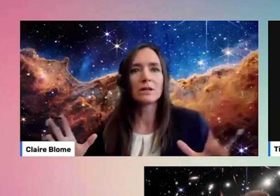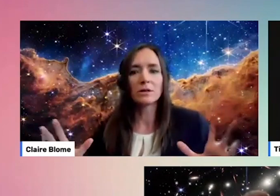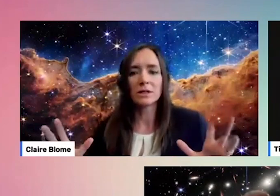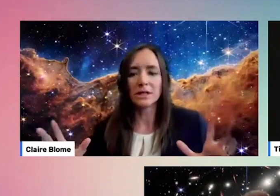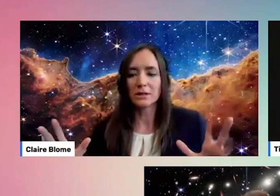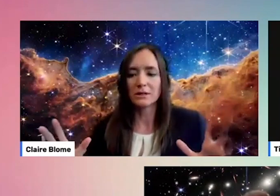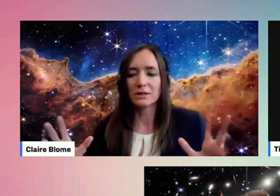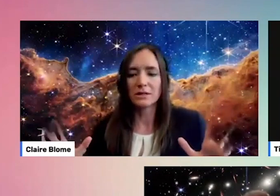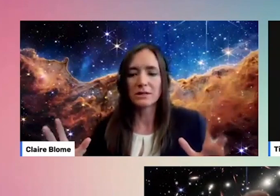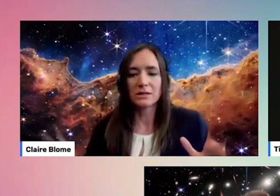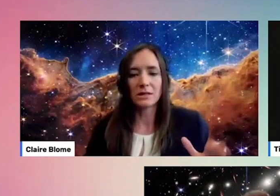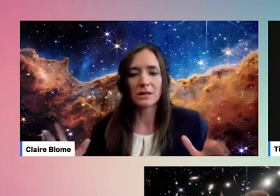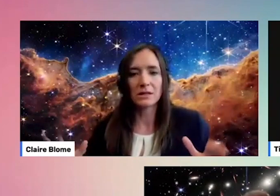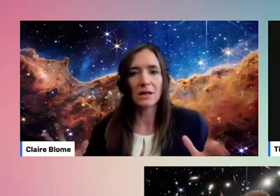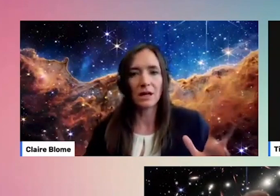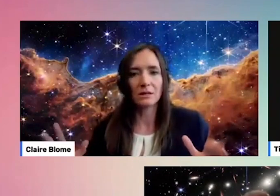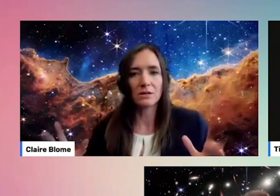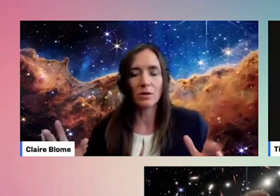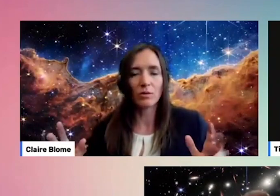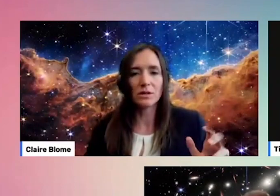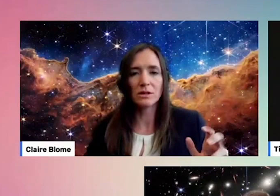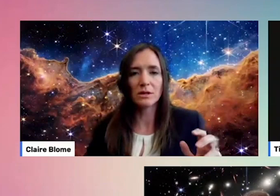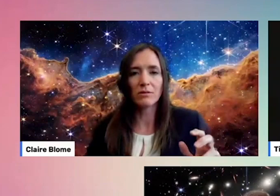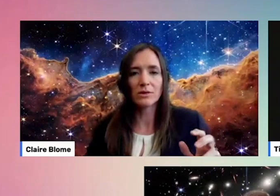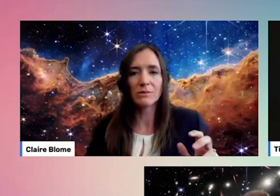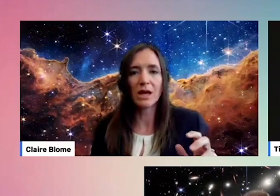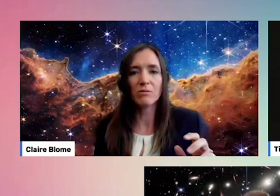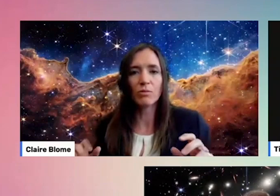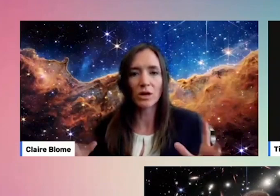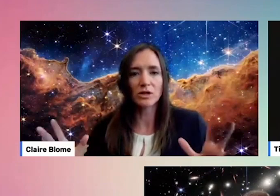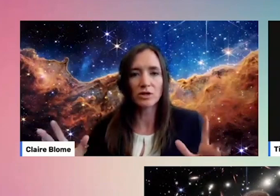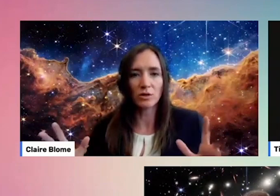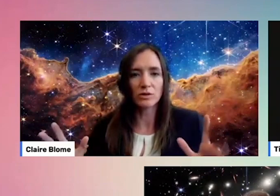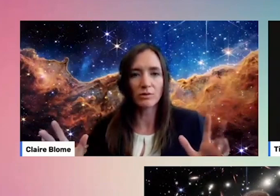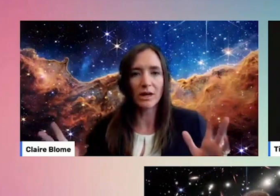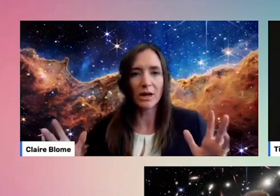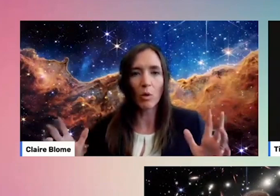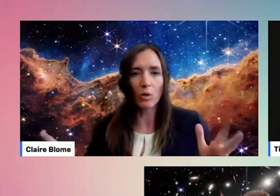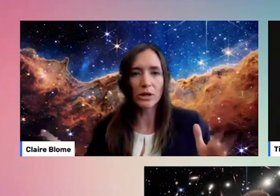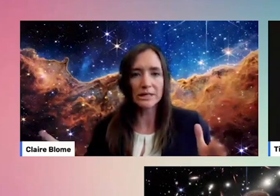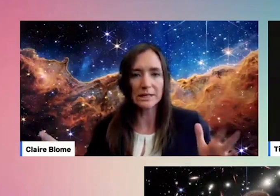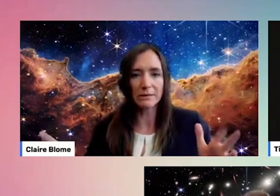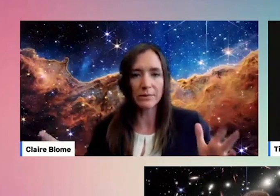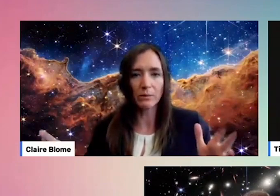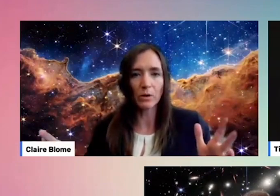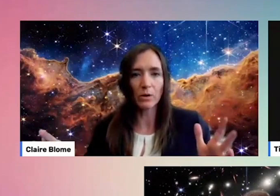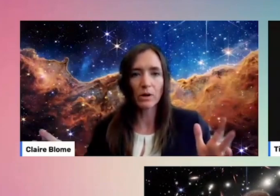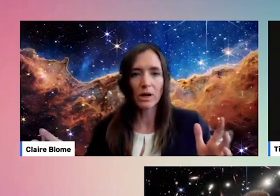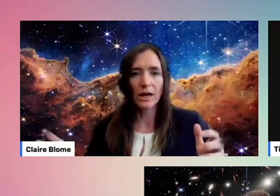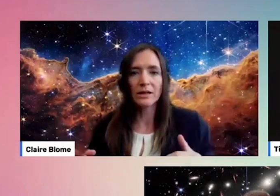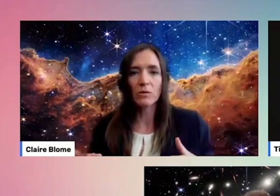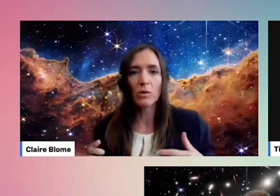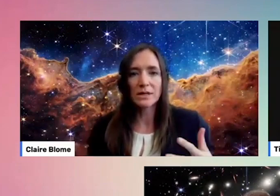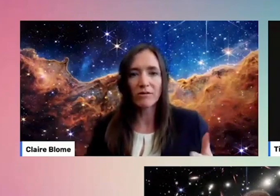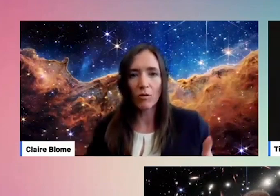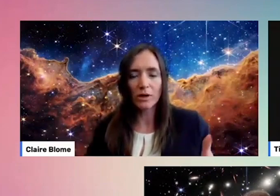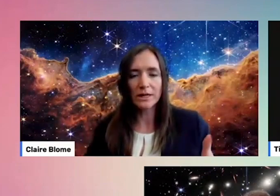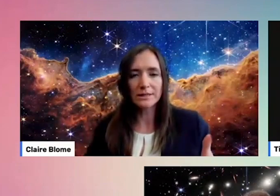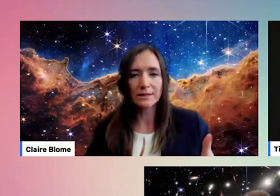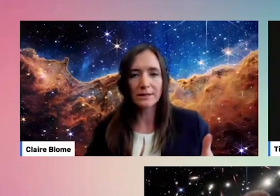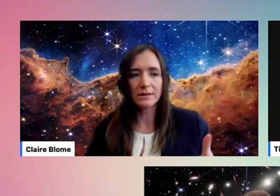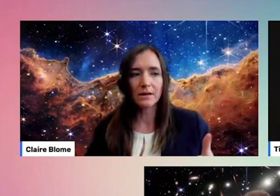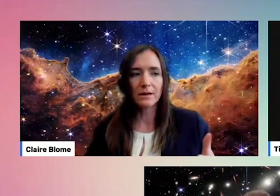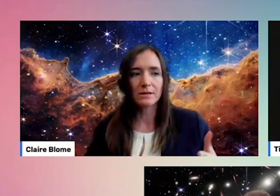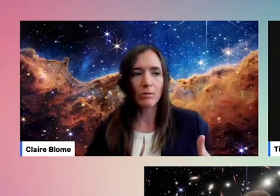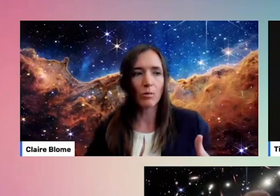What literally does this scene contain? So I want to, I want to paint broad strokes, right? I'm orienting people. And then once I've